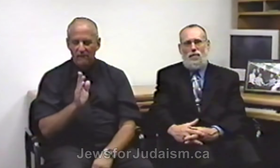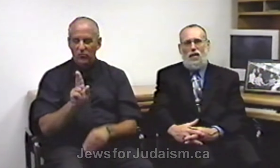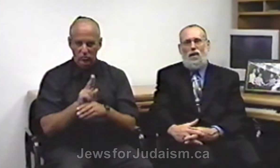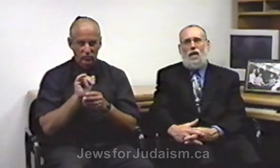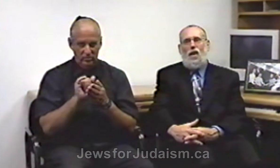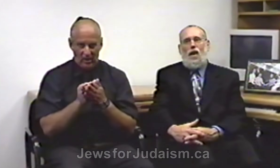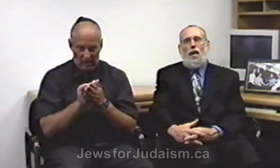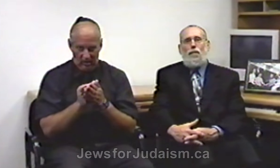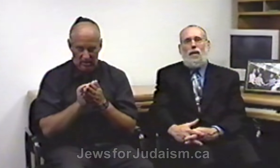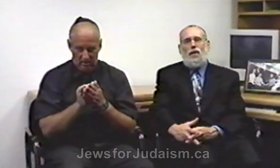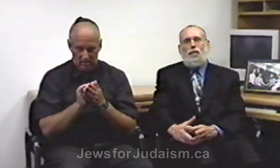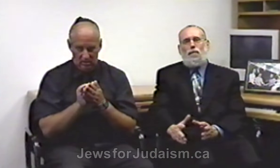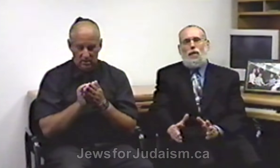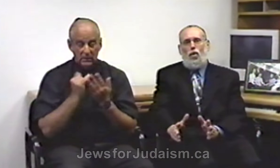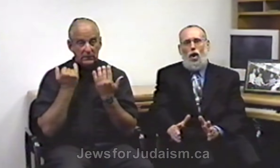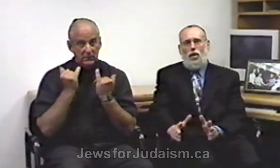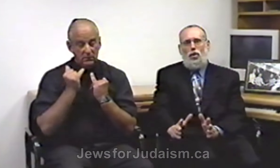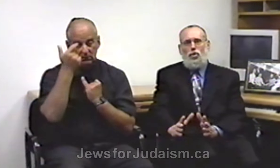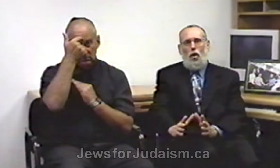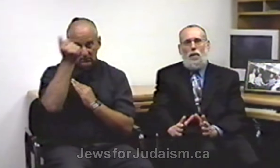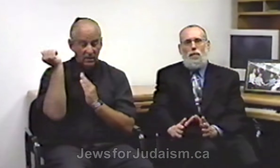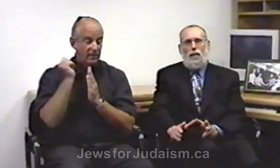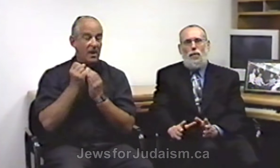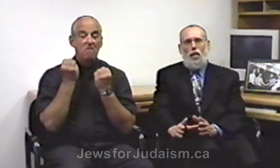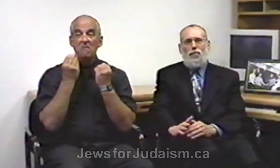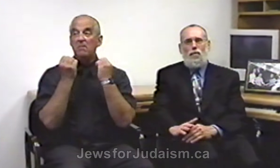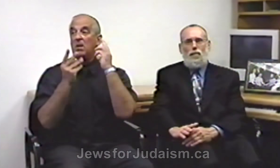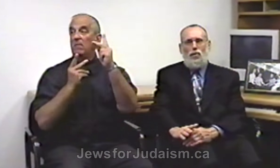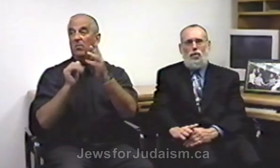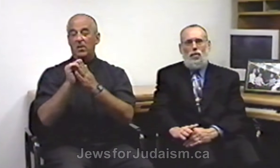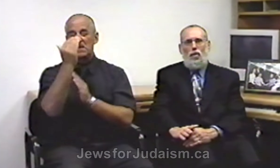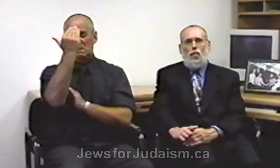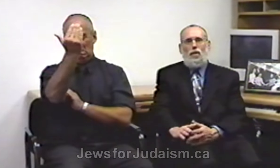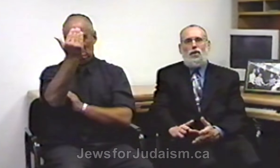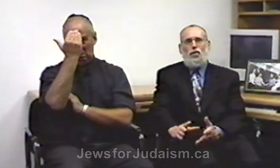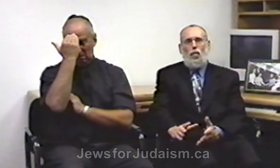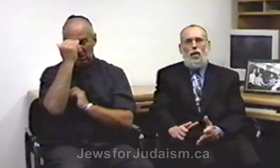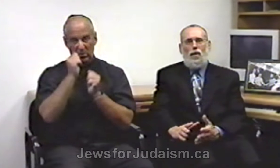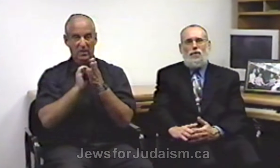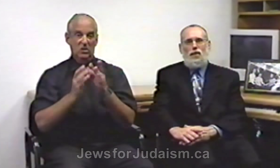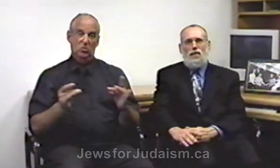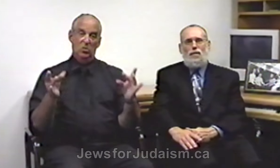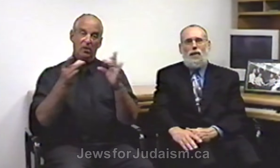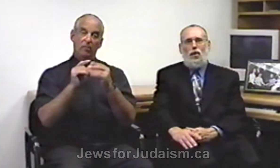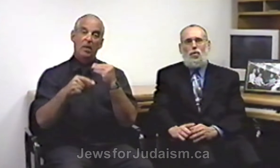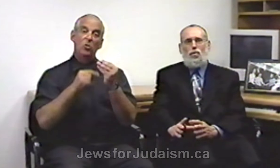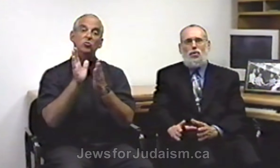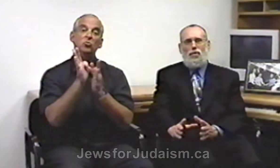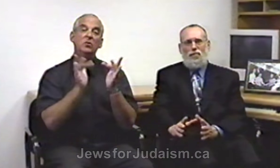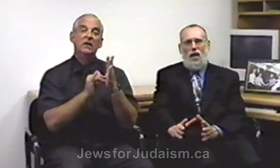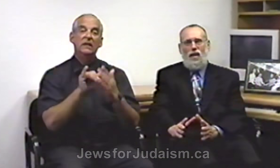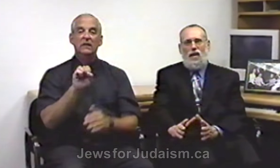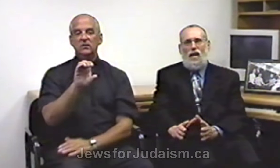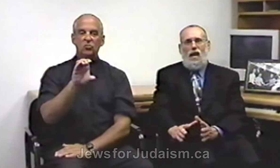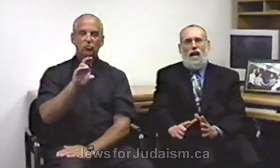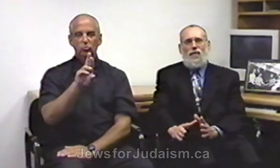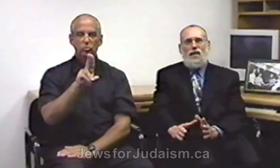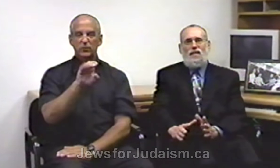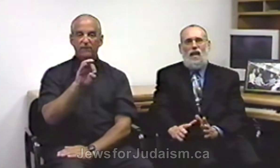but because so many people are familiar with the story of Jesus being crucified and having his